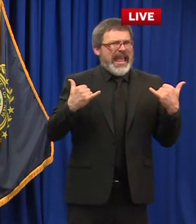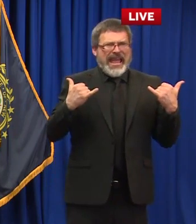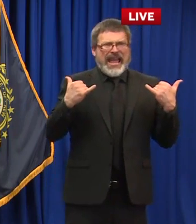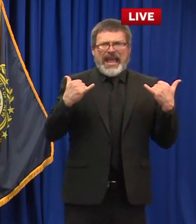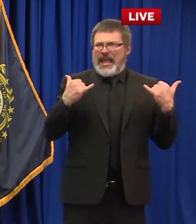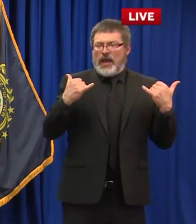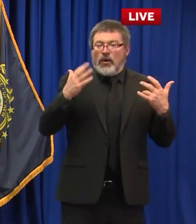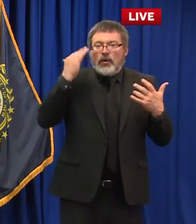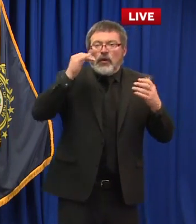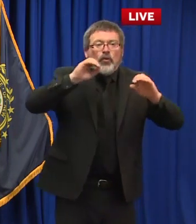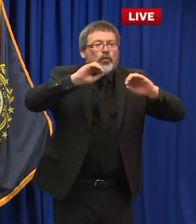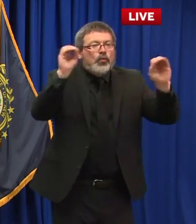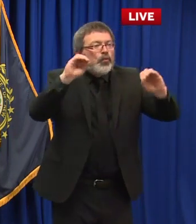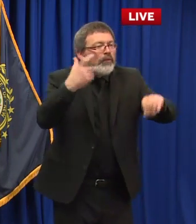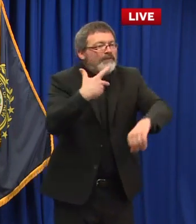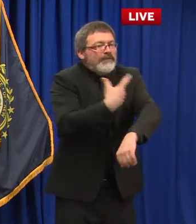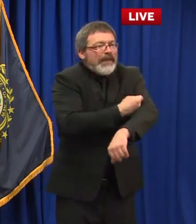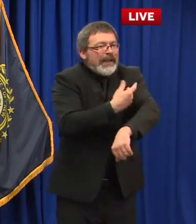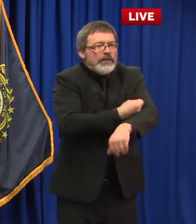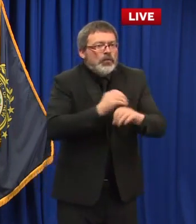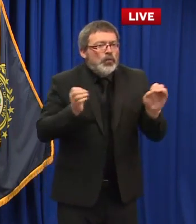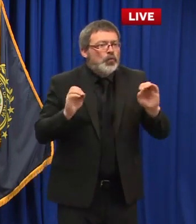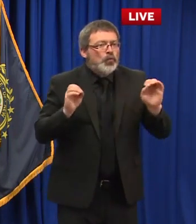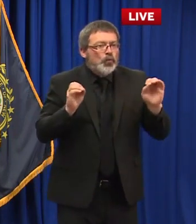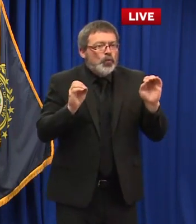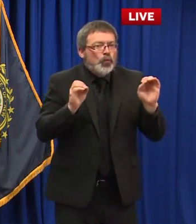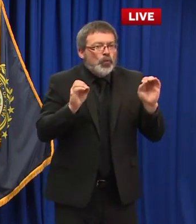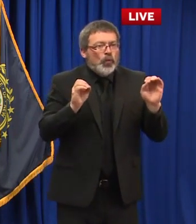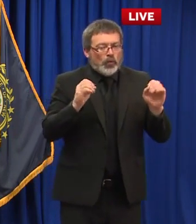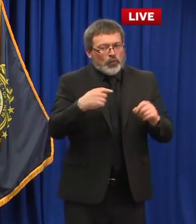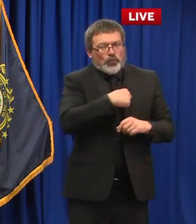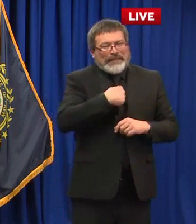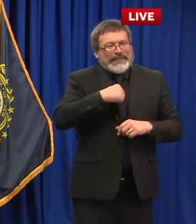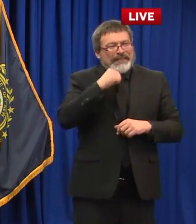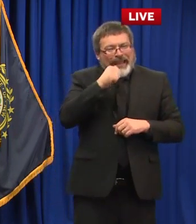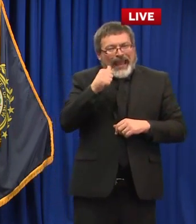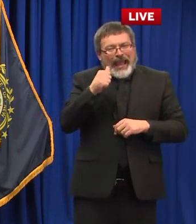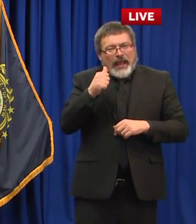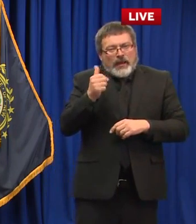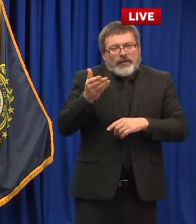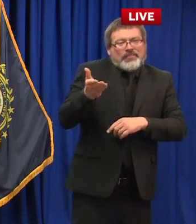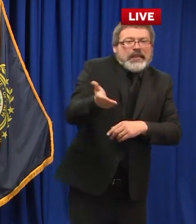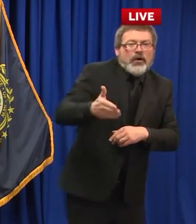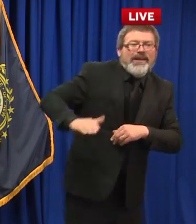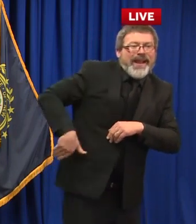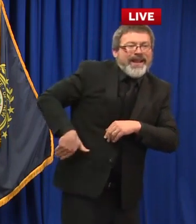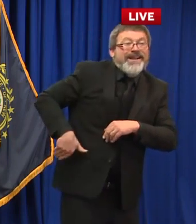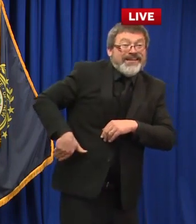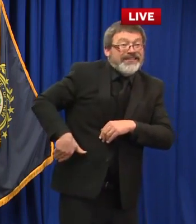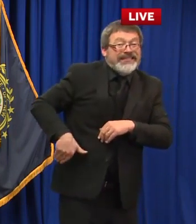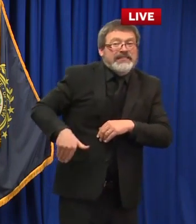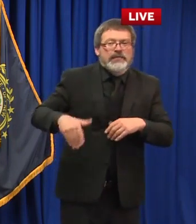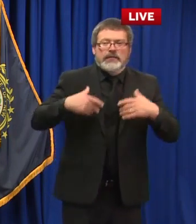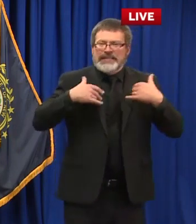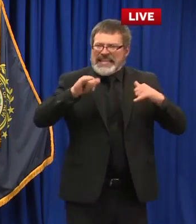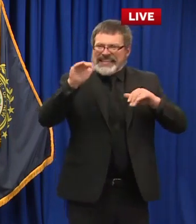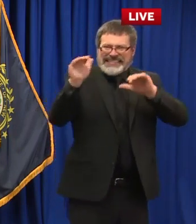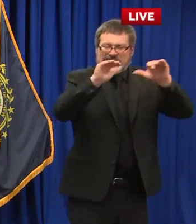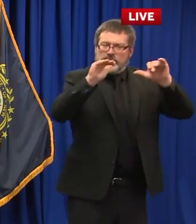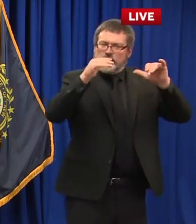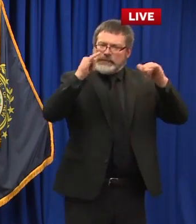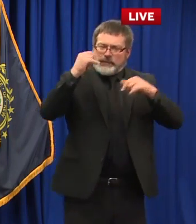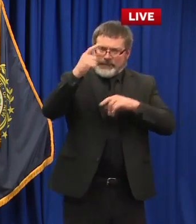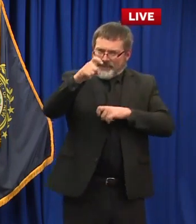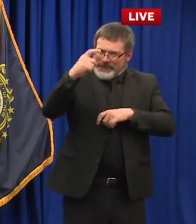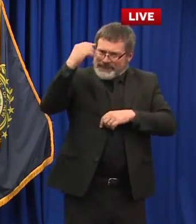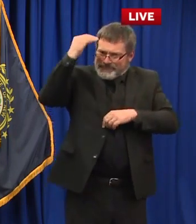very cautious we want to stay at an at that elevated message of caution with ourselves with our loved ones with those that are elderly and the data right now we've